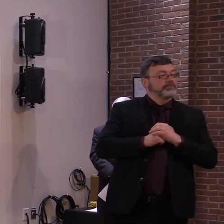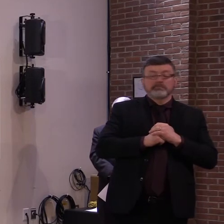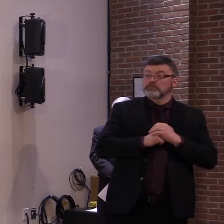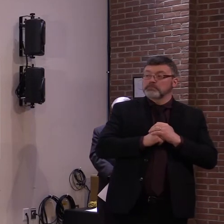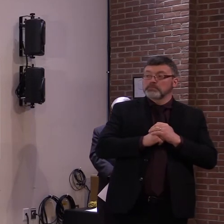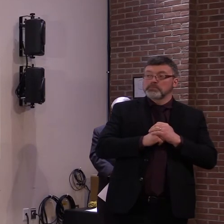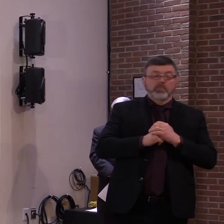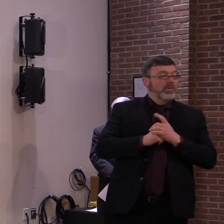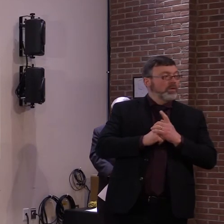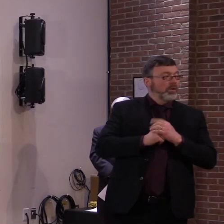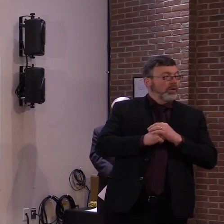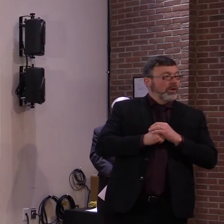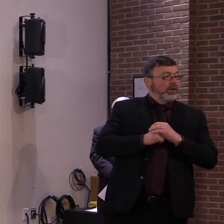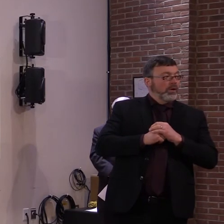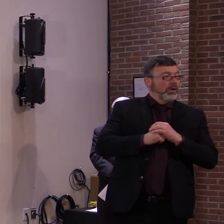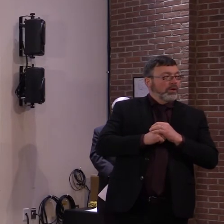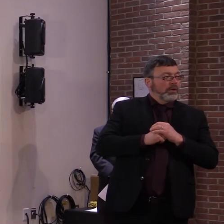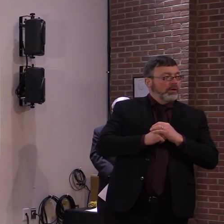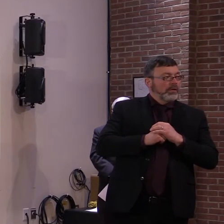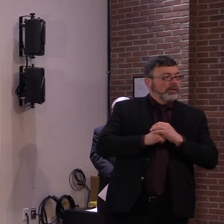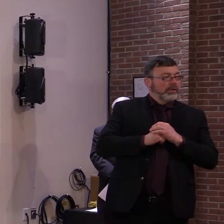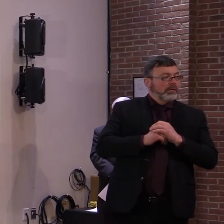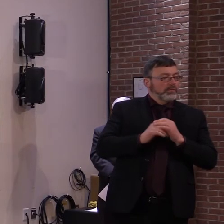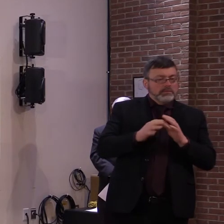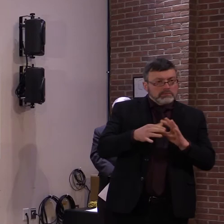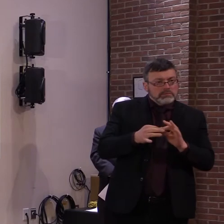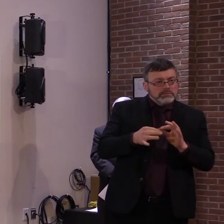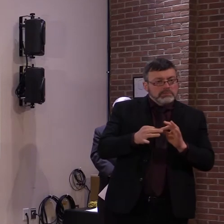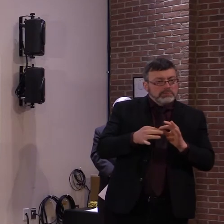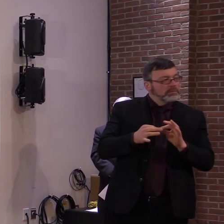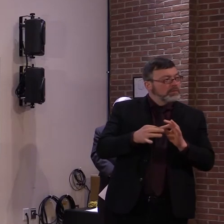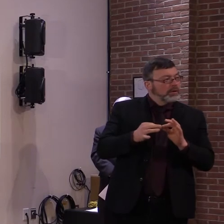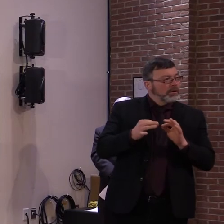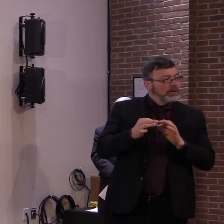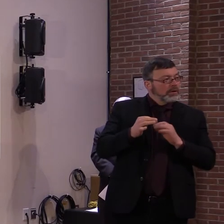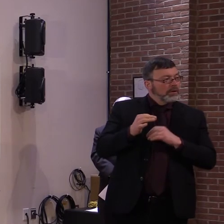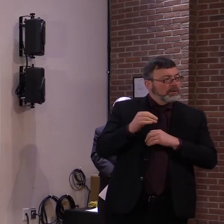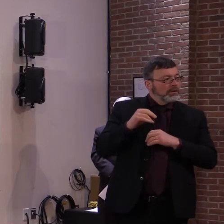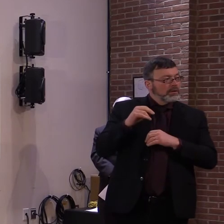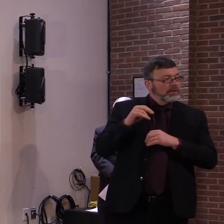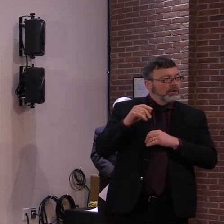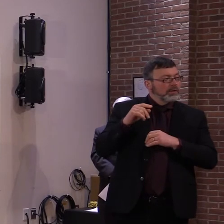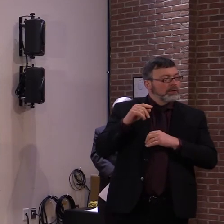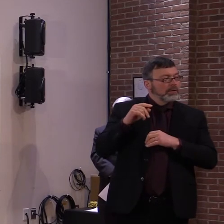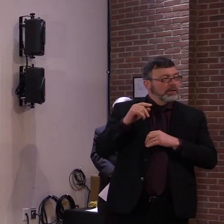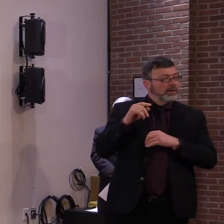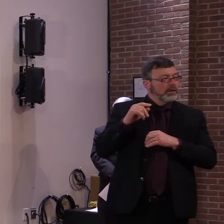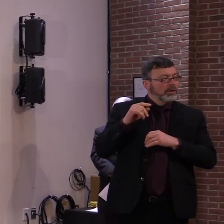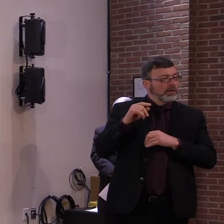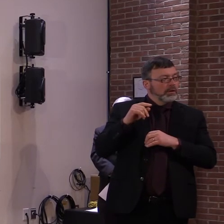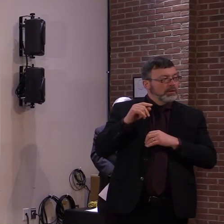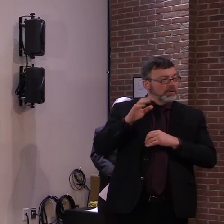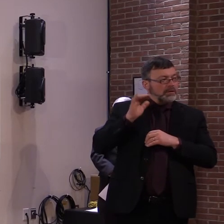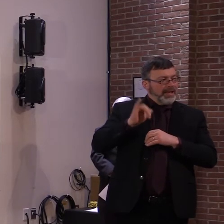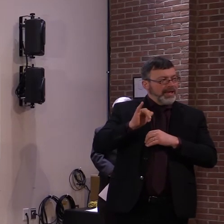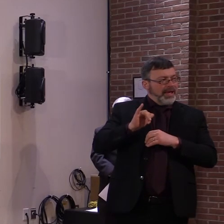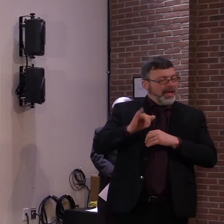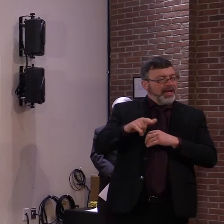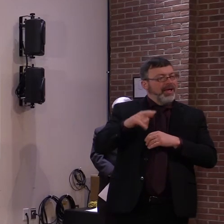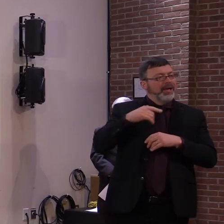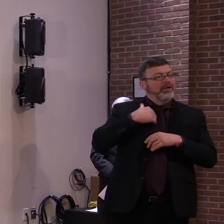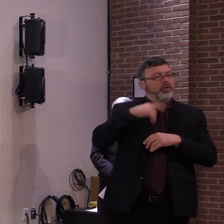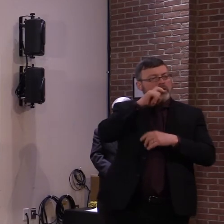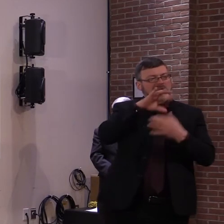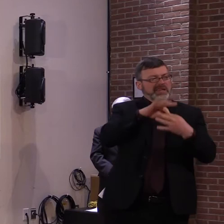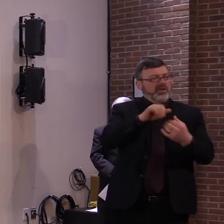Hi there. I think, um, my first question is for, uh, Secretary French regarding schools. You came really close in your report,